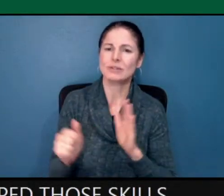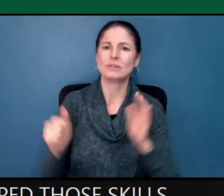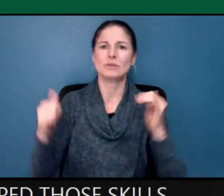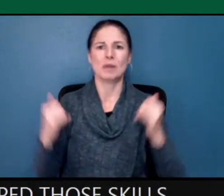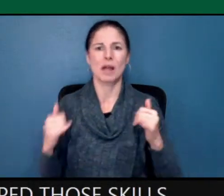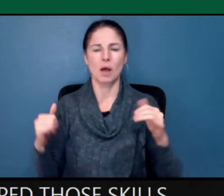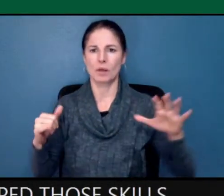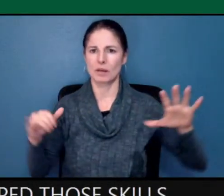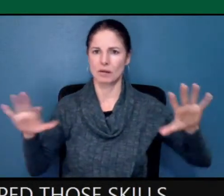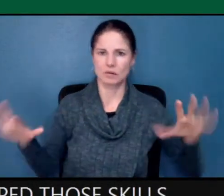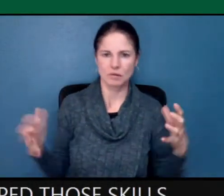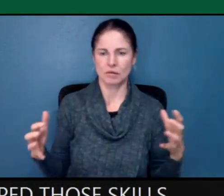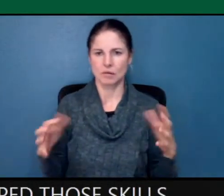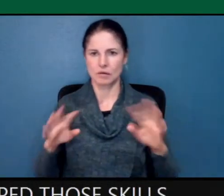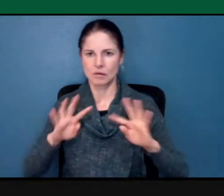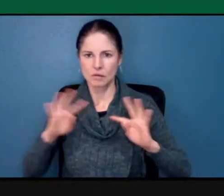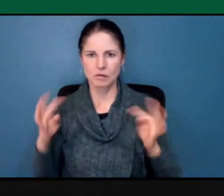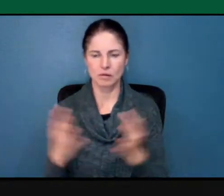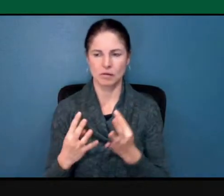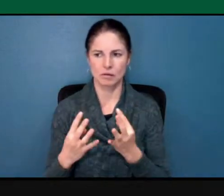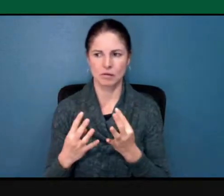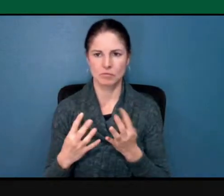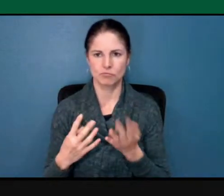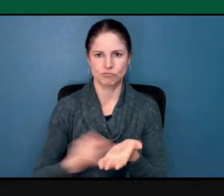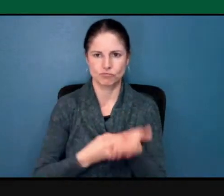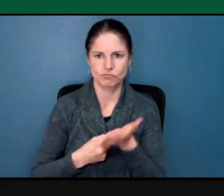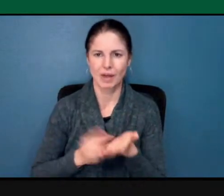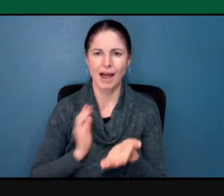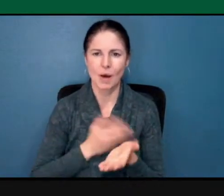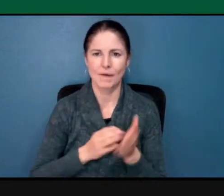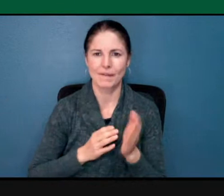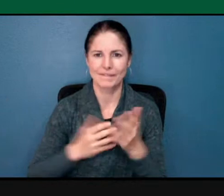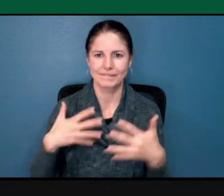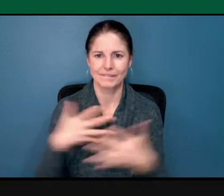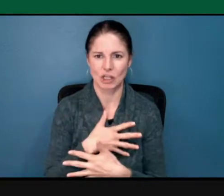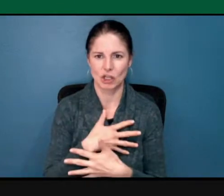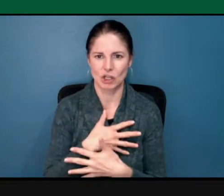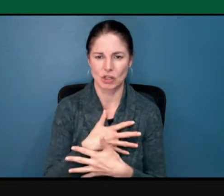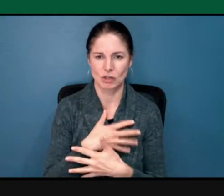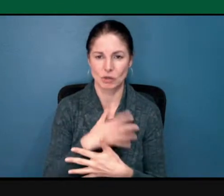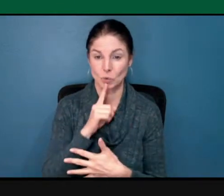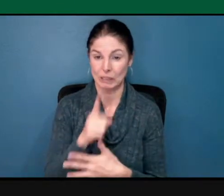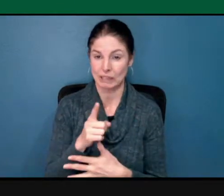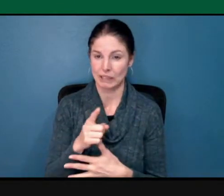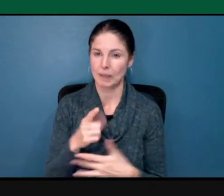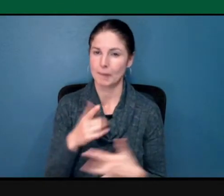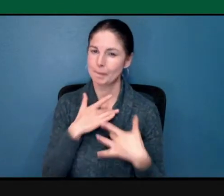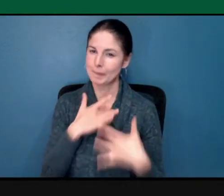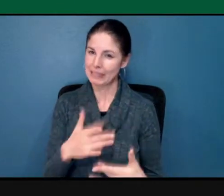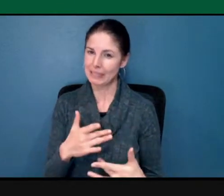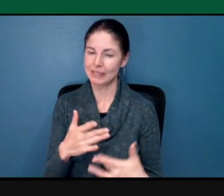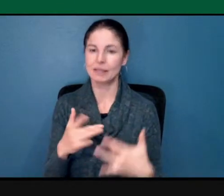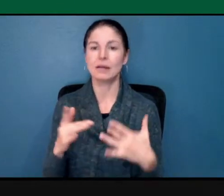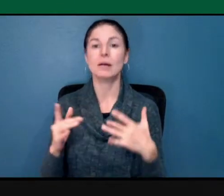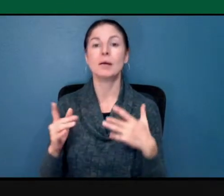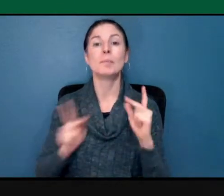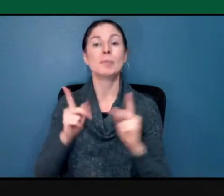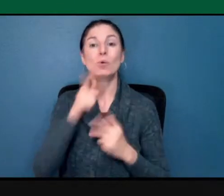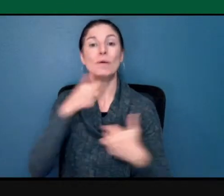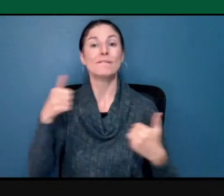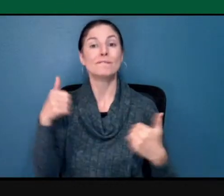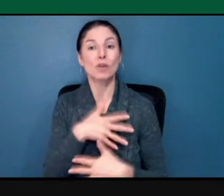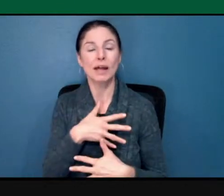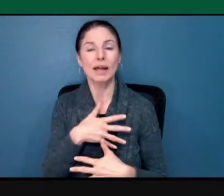are our fears? And that's the first thing that really, people are afraid, you're afraid. So you're going to either lash out or you're going to hide. But